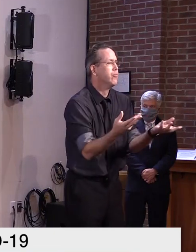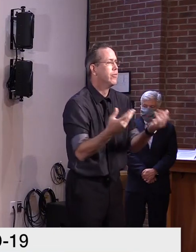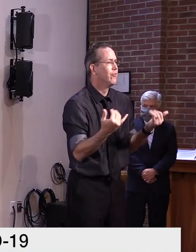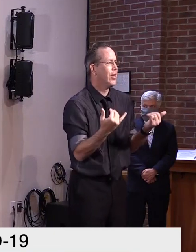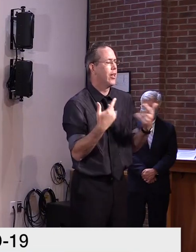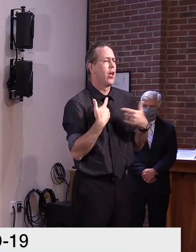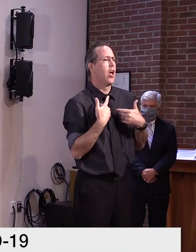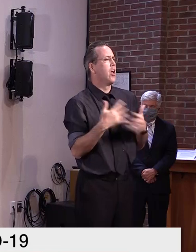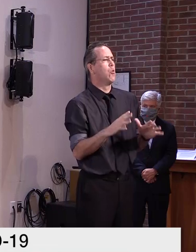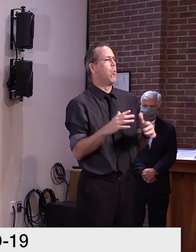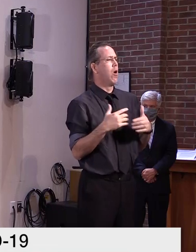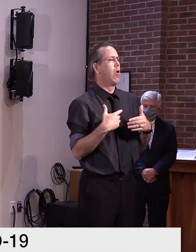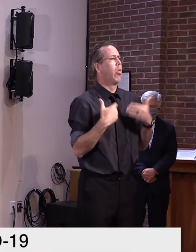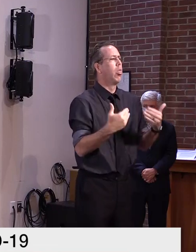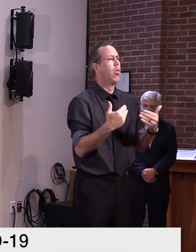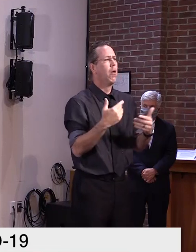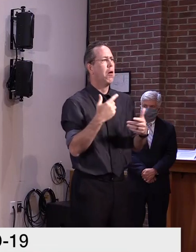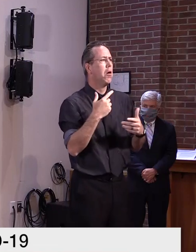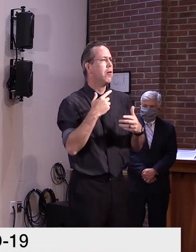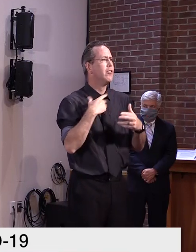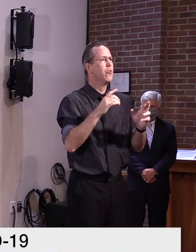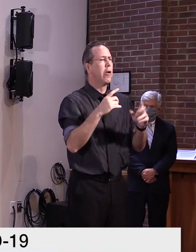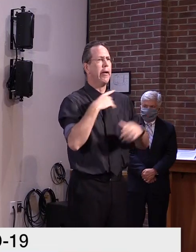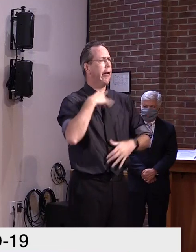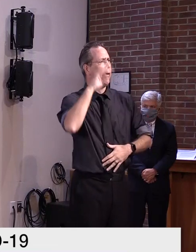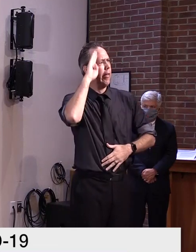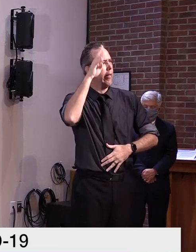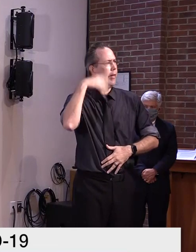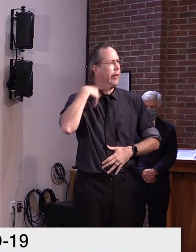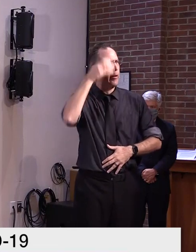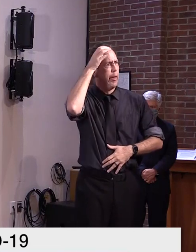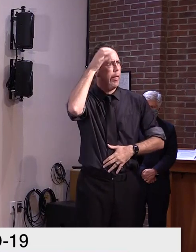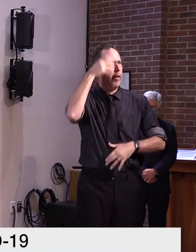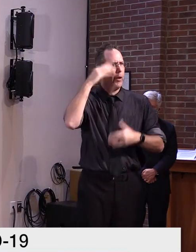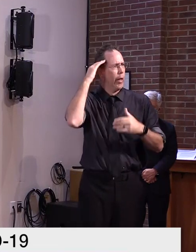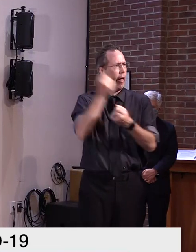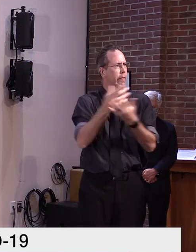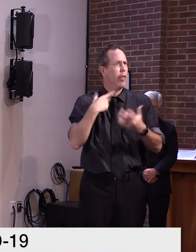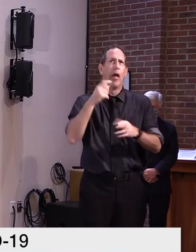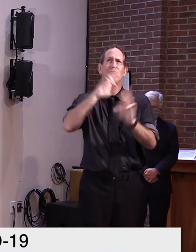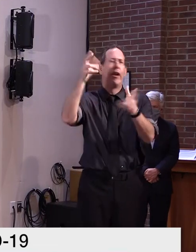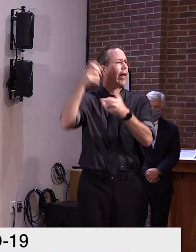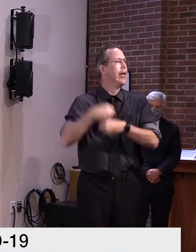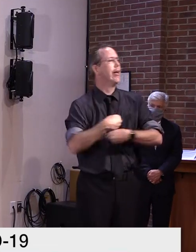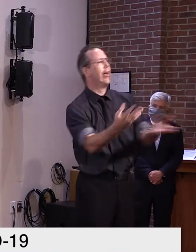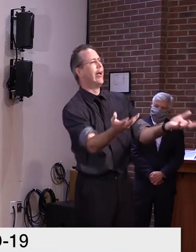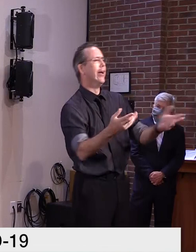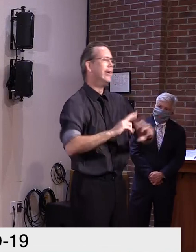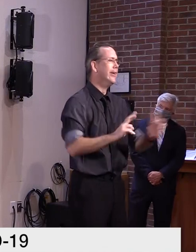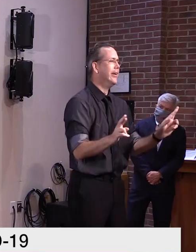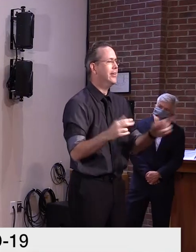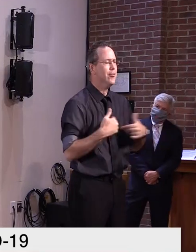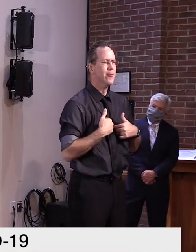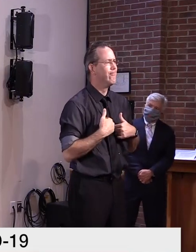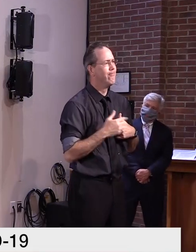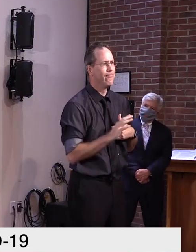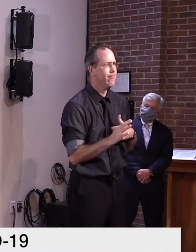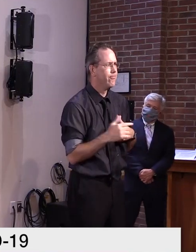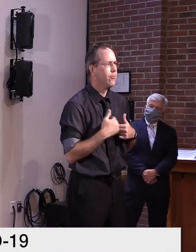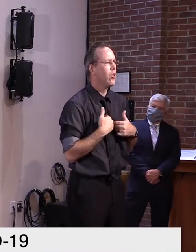rocket science complex, but it is going to be complex. It's not going to be a very simple thing of, oh, we got a vaccine.